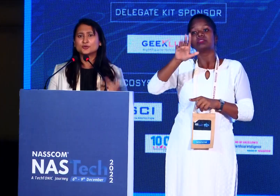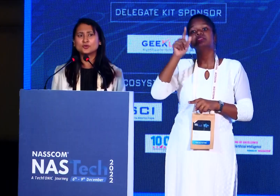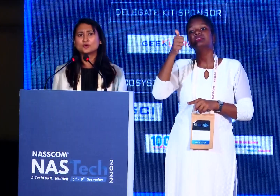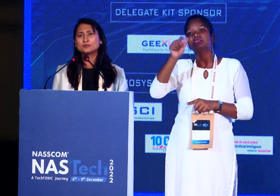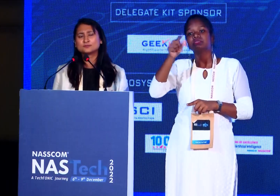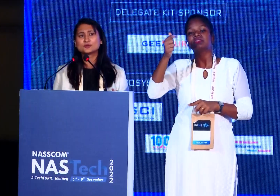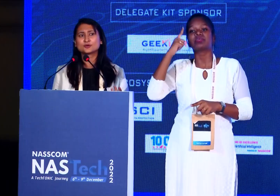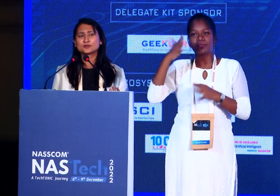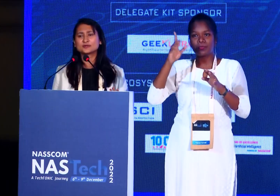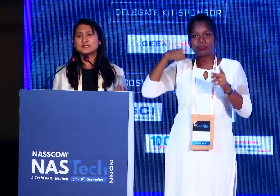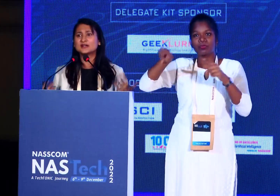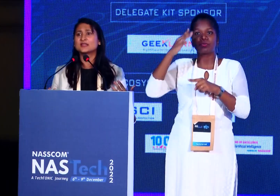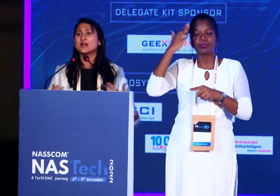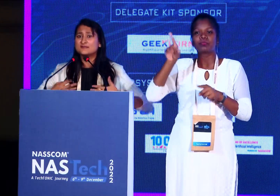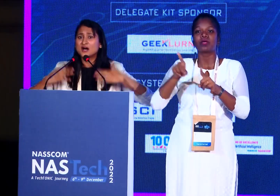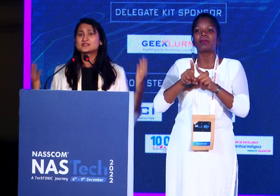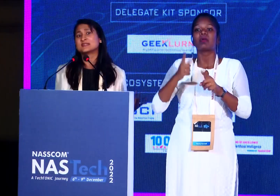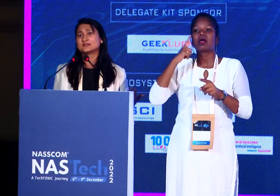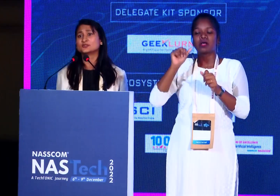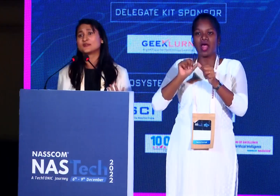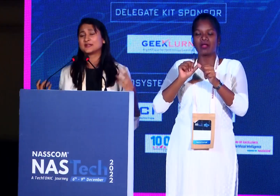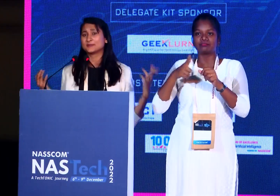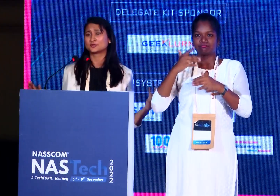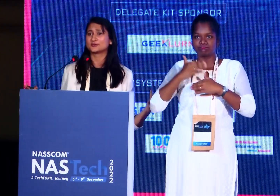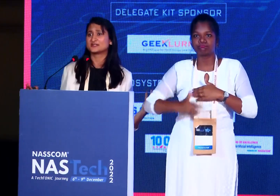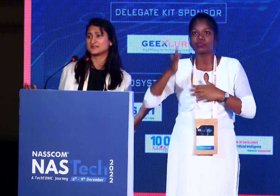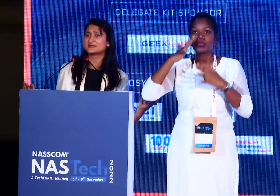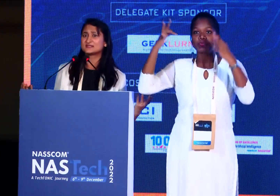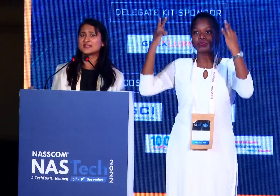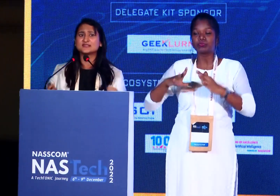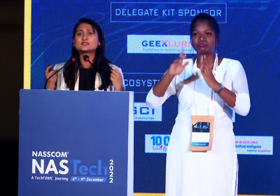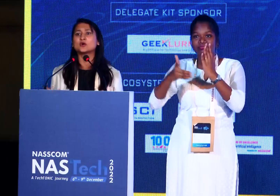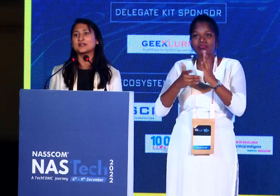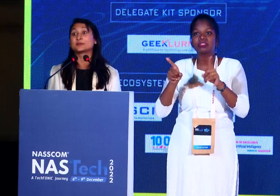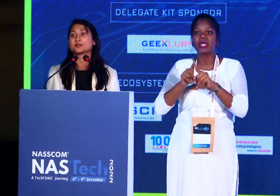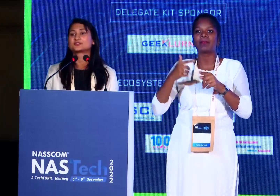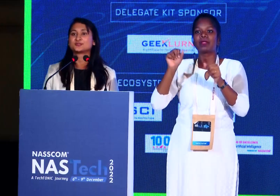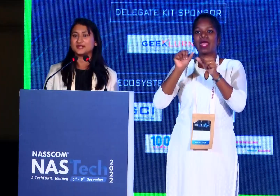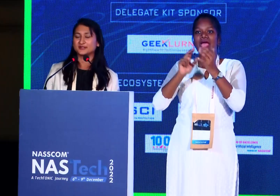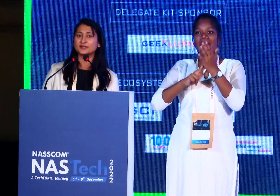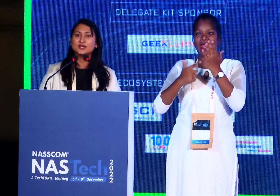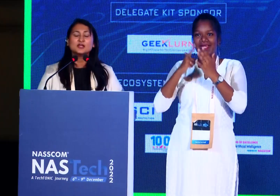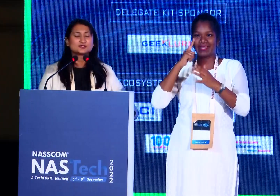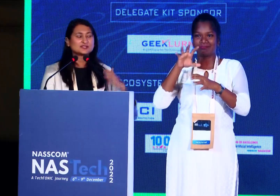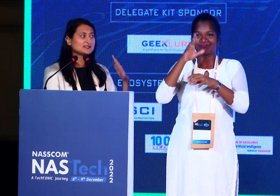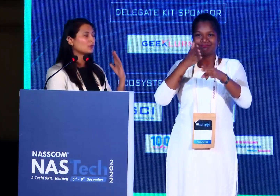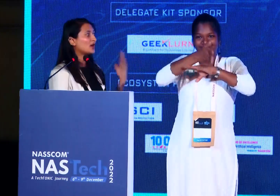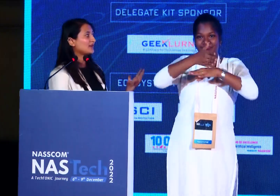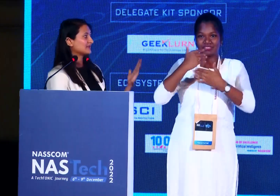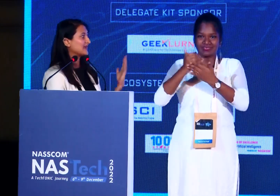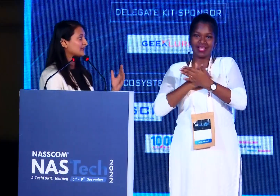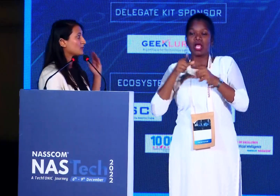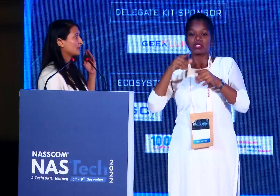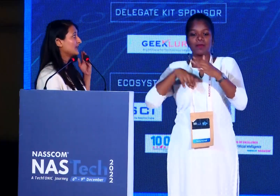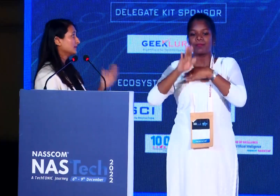So you don't know, you're incurring advanced level of antimicrobial resistance and there is no antibiotics to treat it. So this is